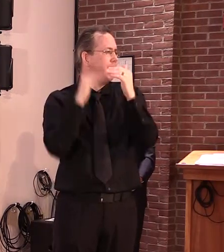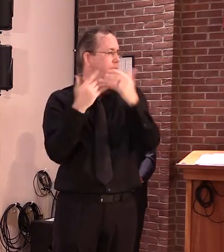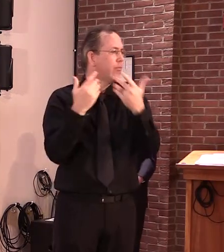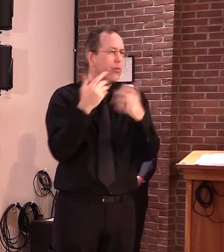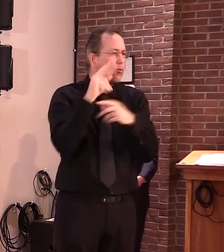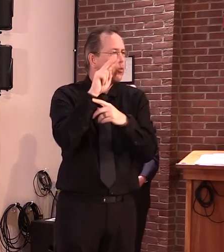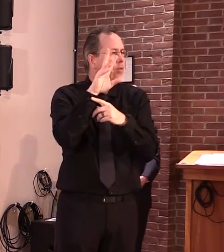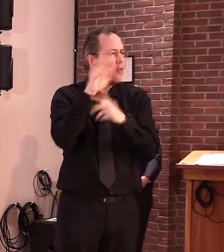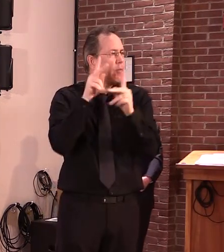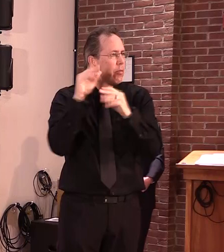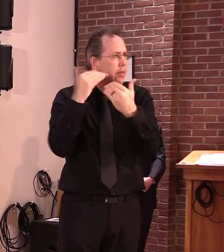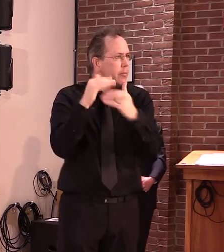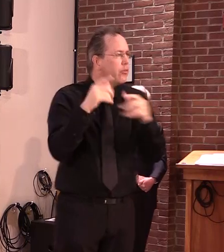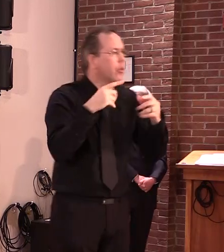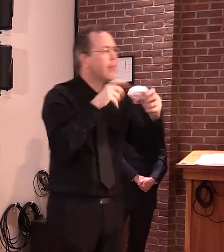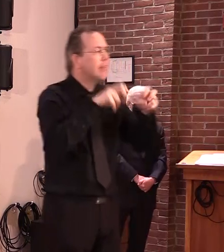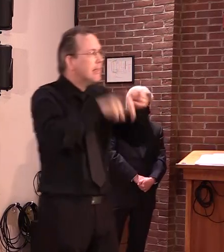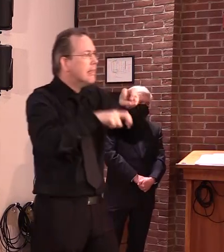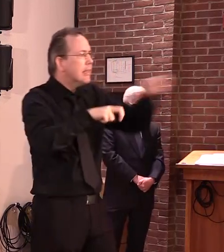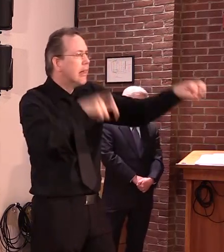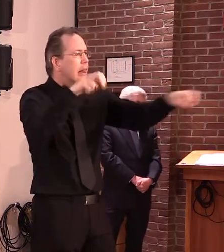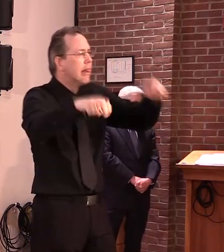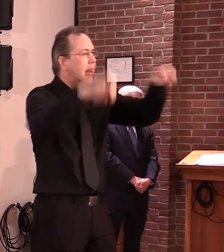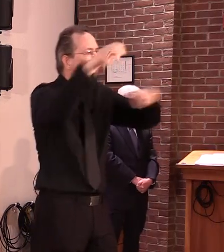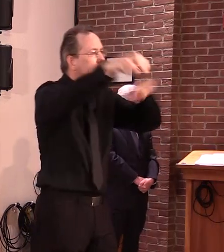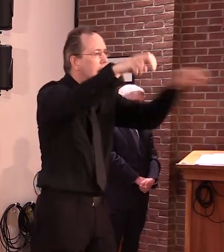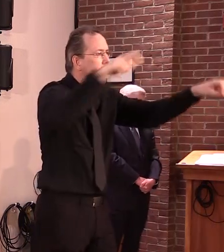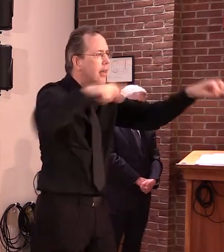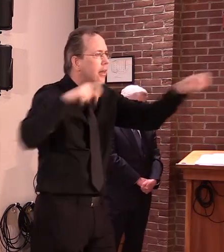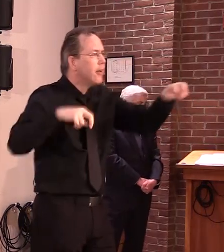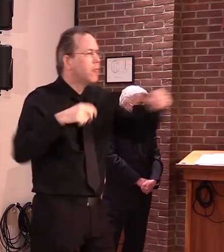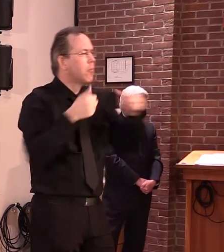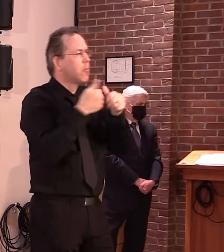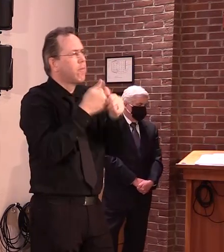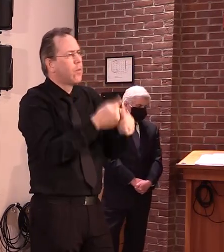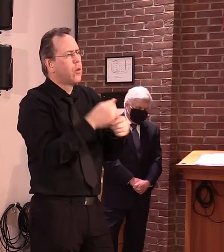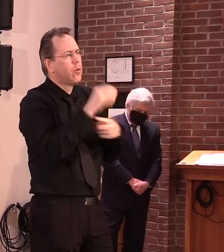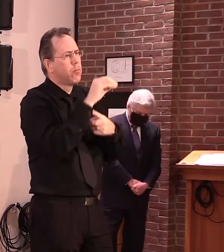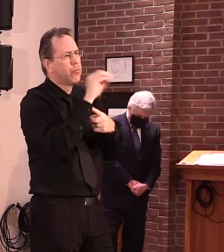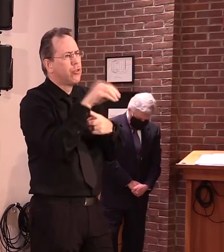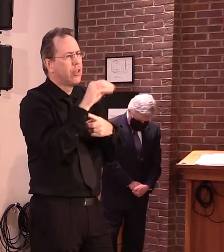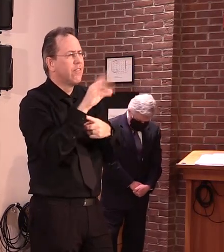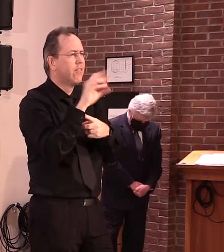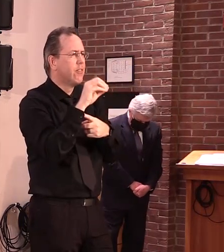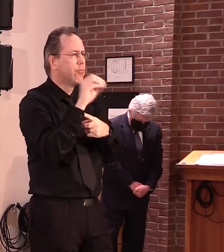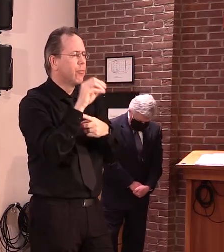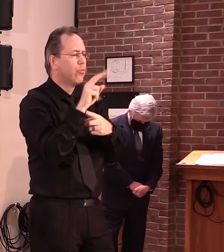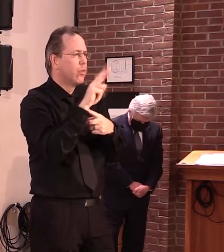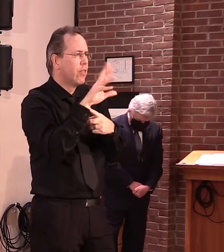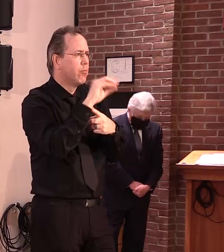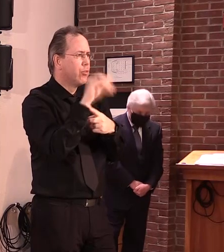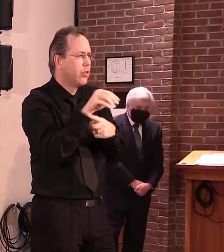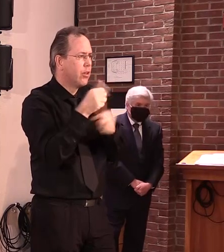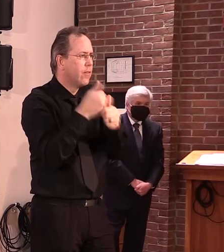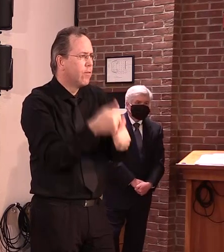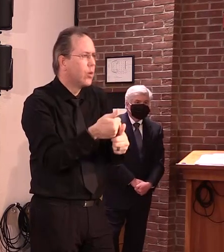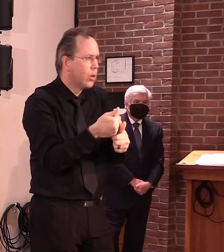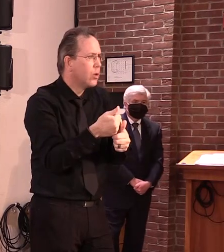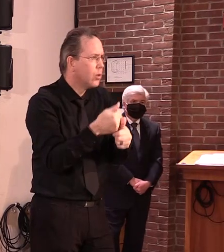So we thought having it determined by the percentage of occupancy would be the better approach.